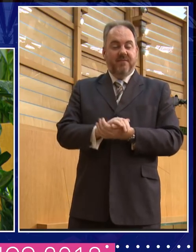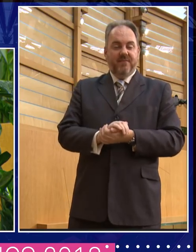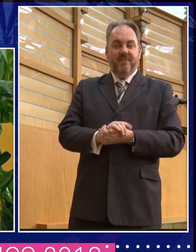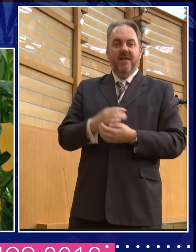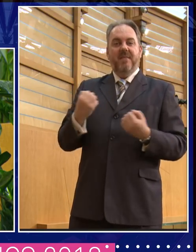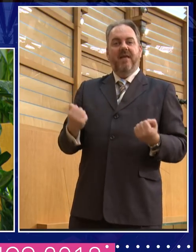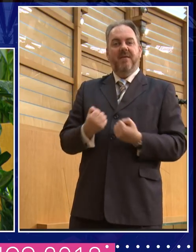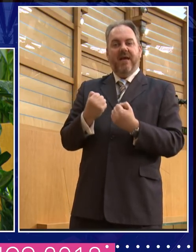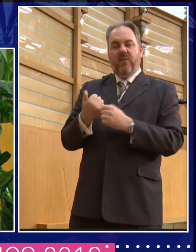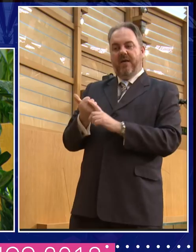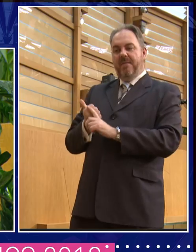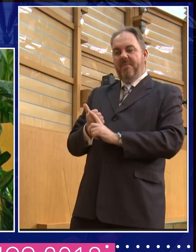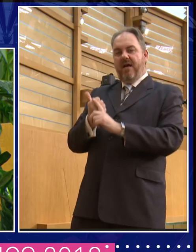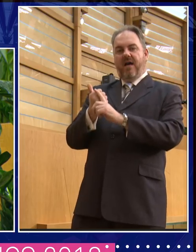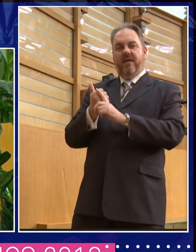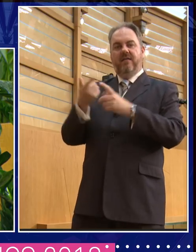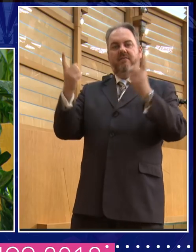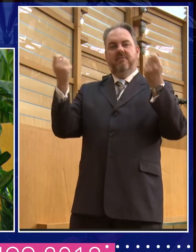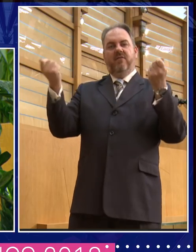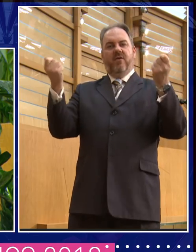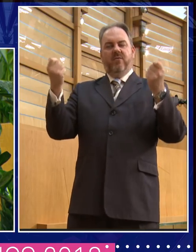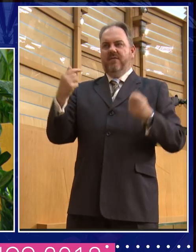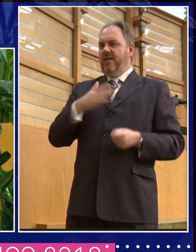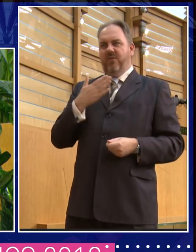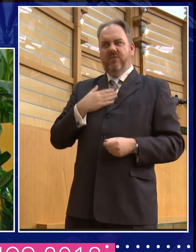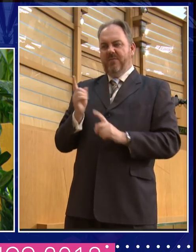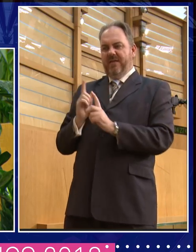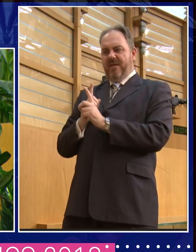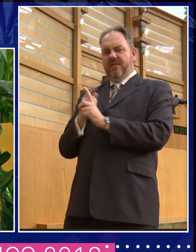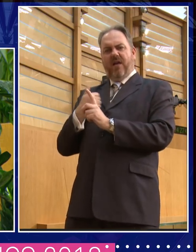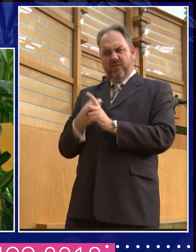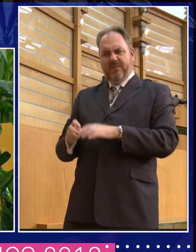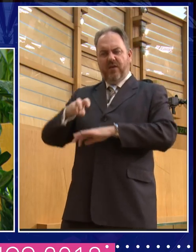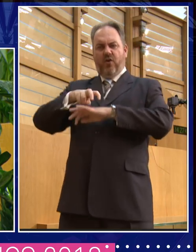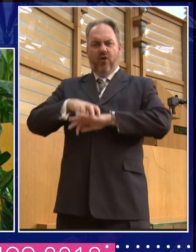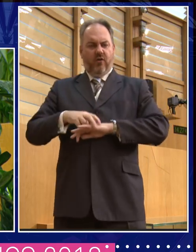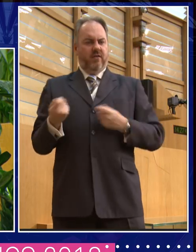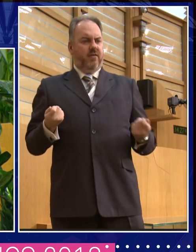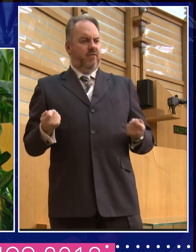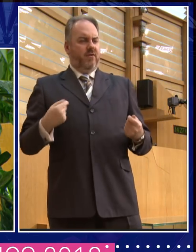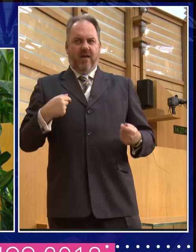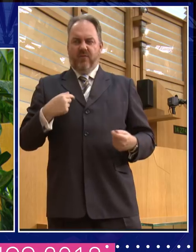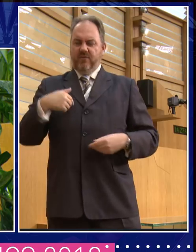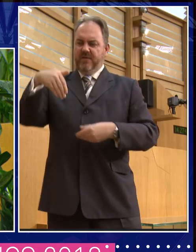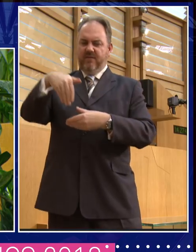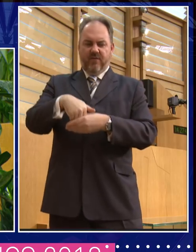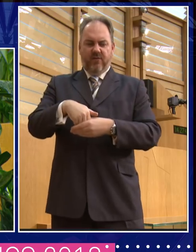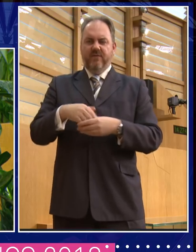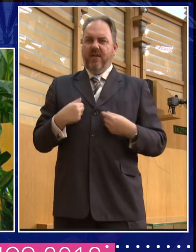the throne is not what we want to be. I want to be the power on the throne, not behind it. And that's the difficulty.